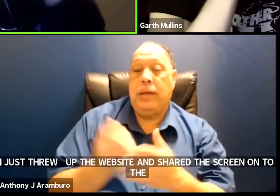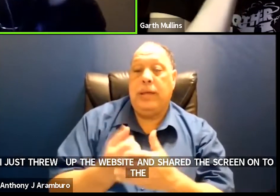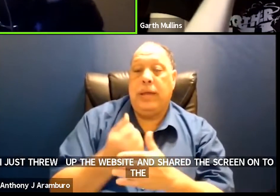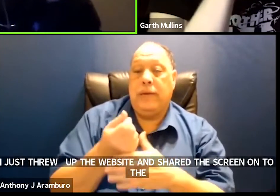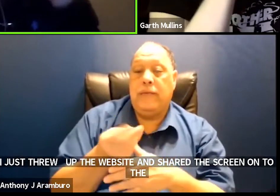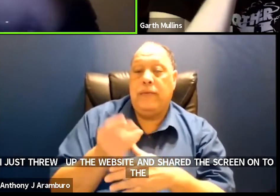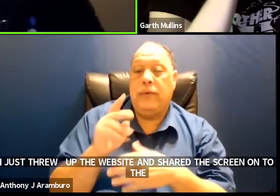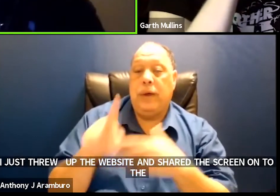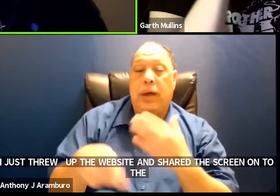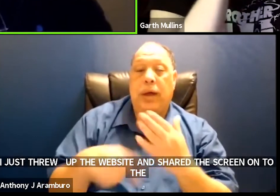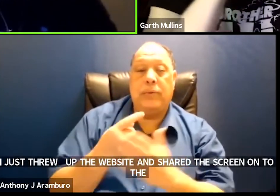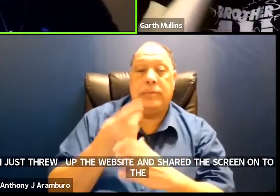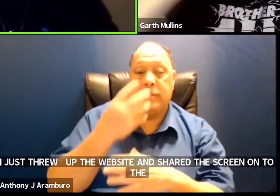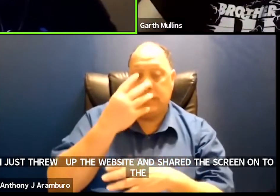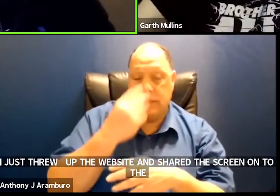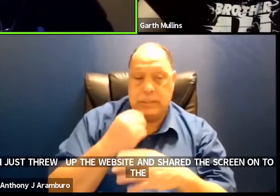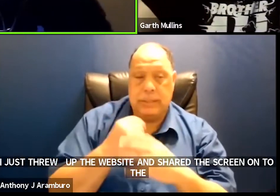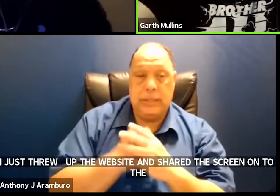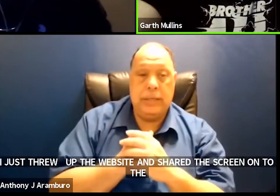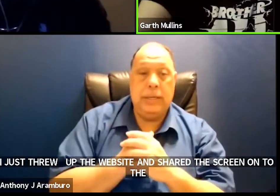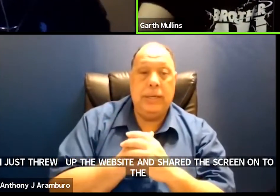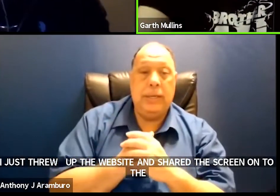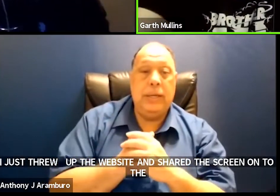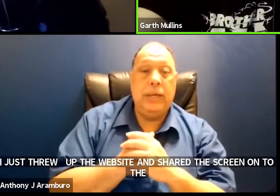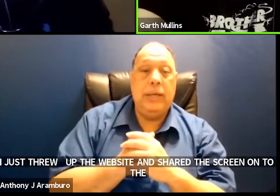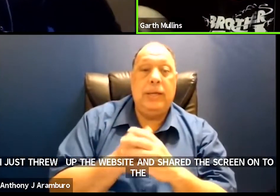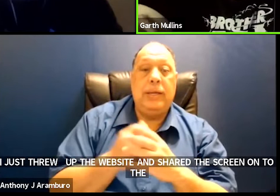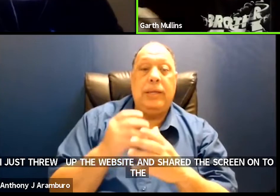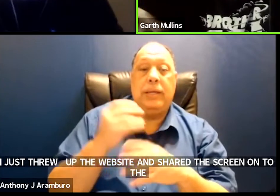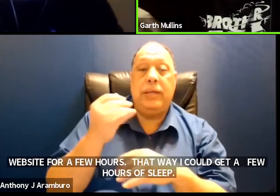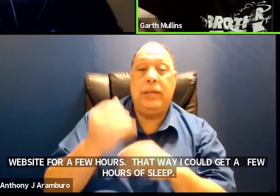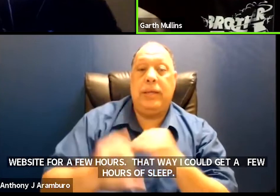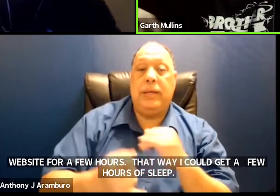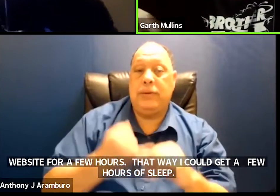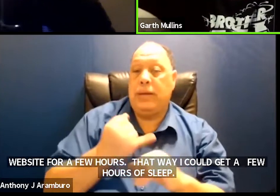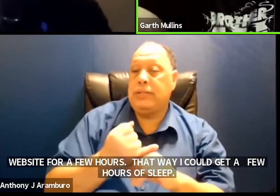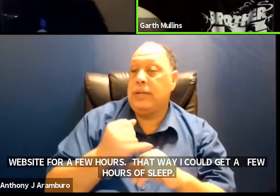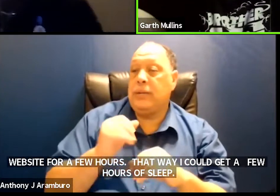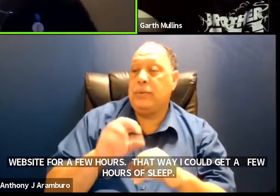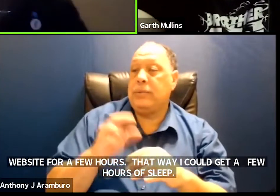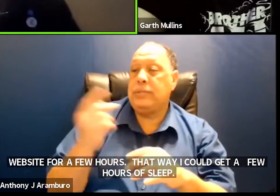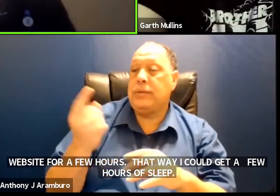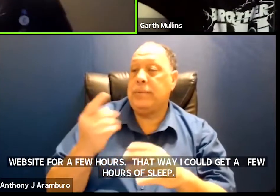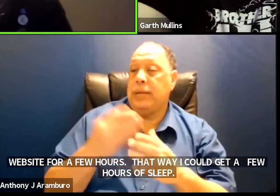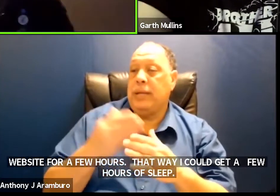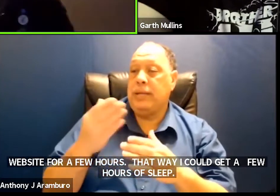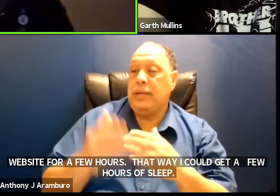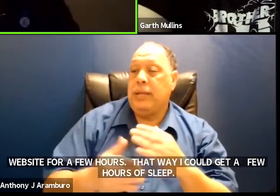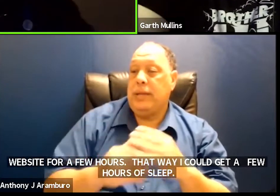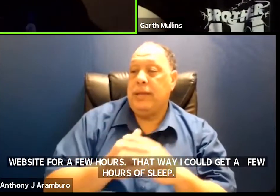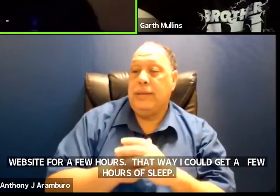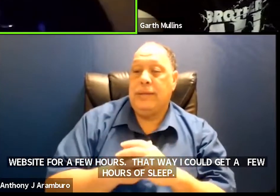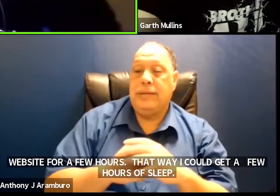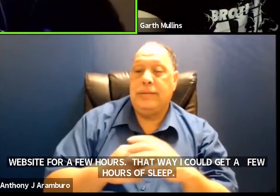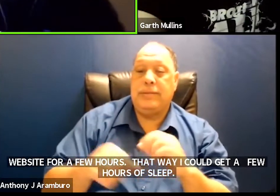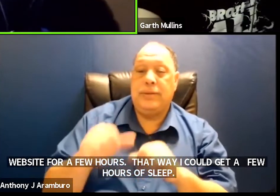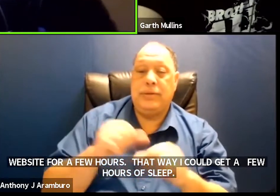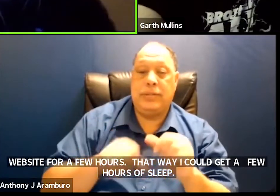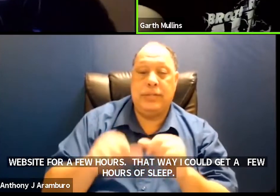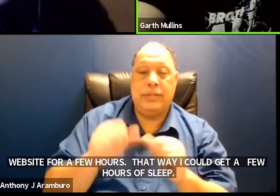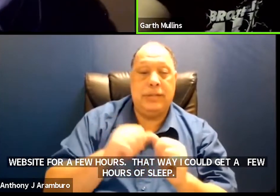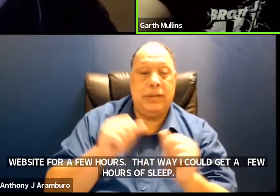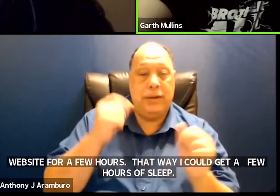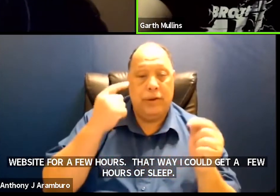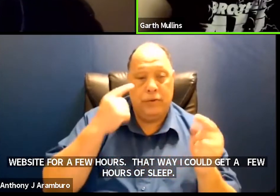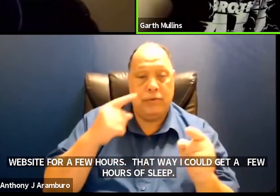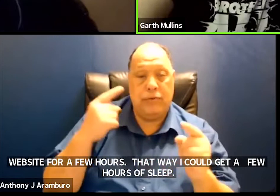sleep and then we could play uh play the internationality or something at the end i mean anarchists and socialists can all agree on that i think